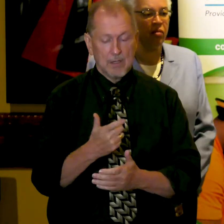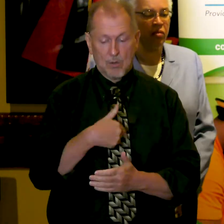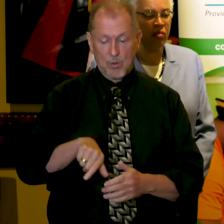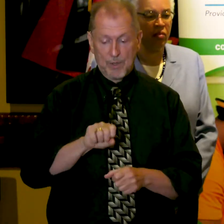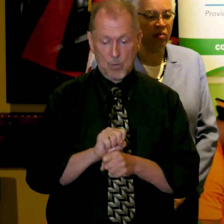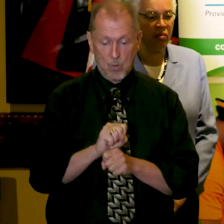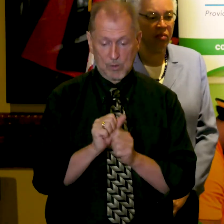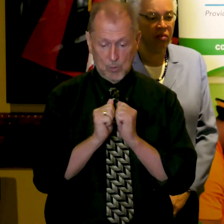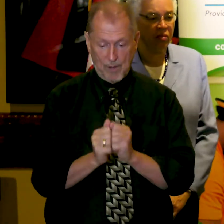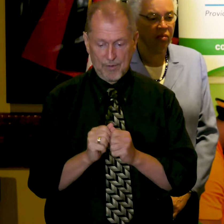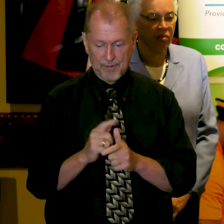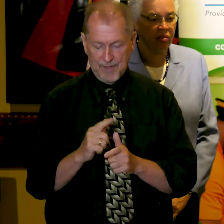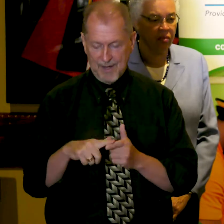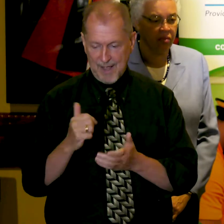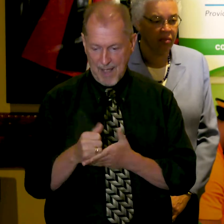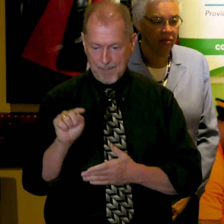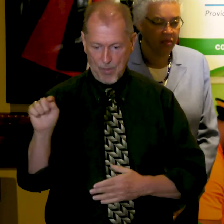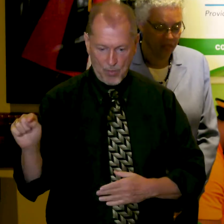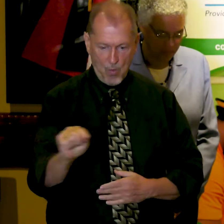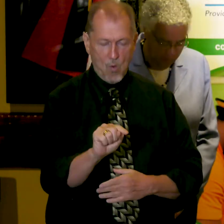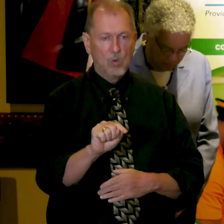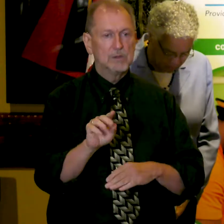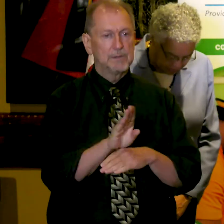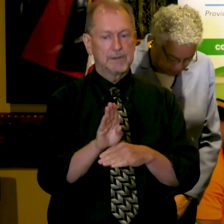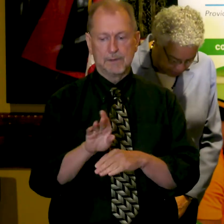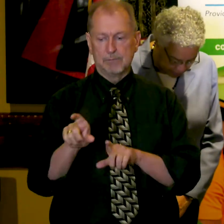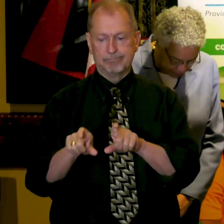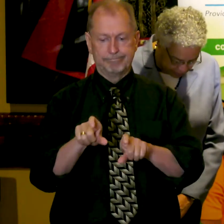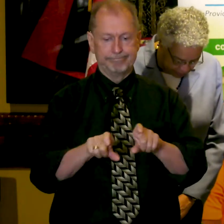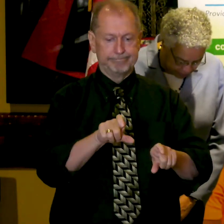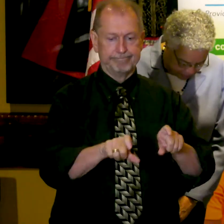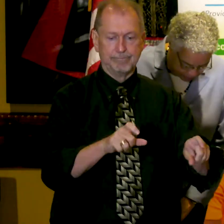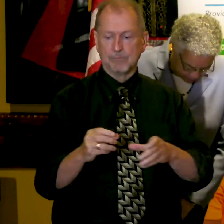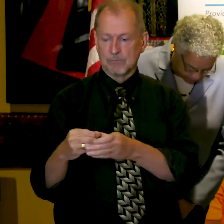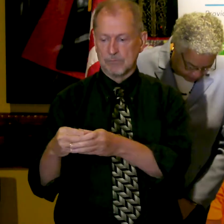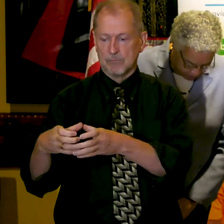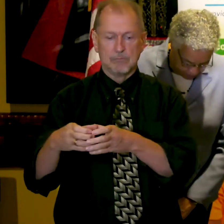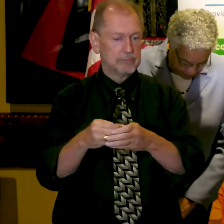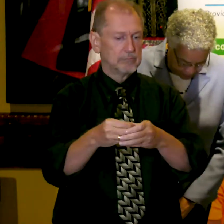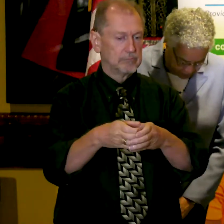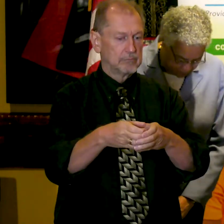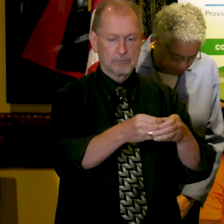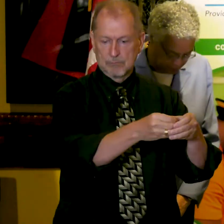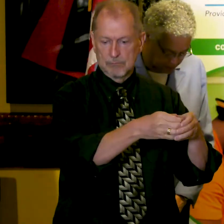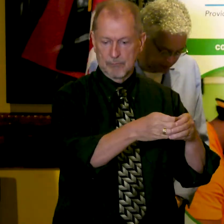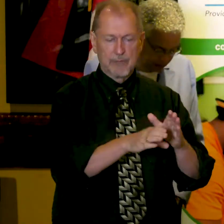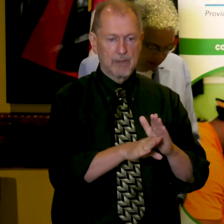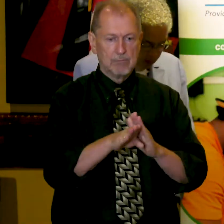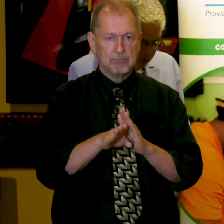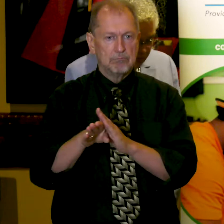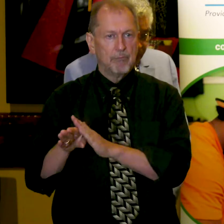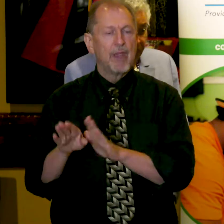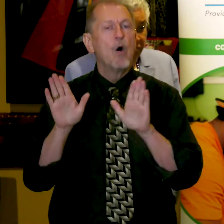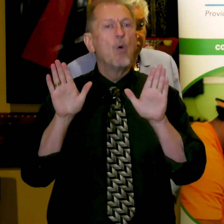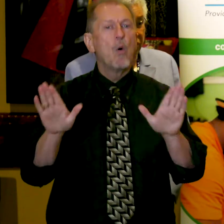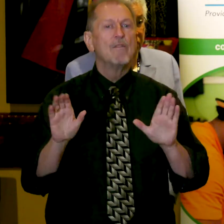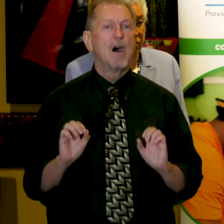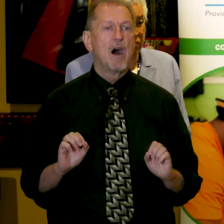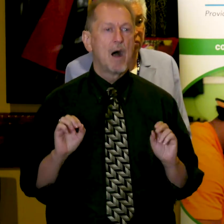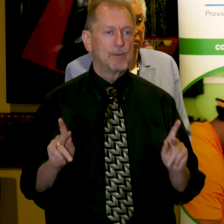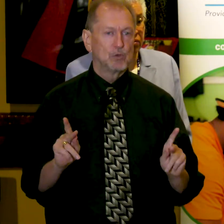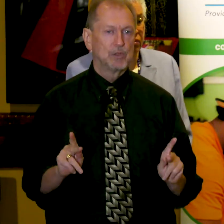businesses to grow and thrive in this county. This is an exciting opportunity, not just to touch